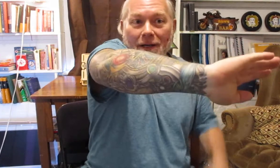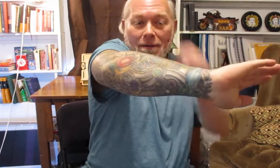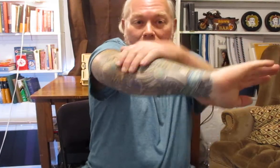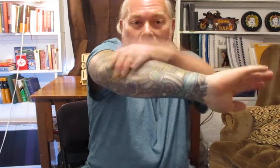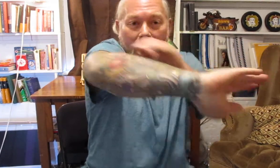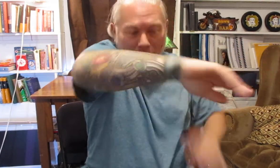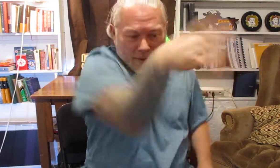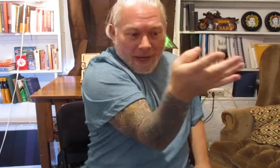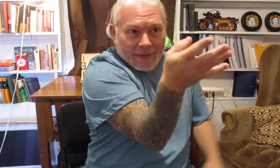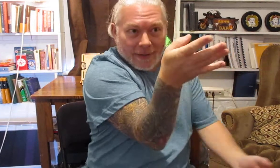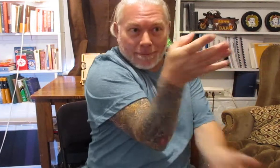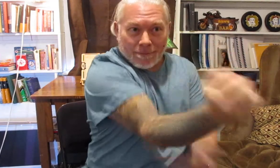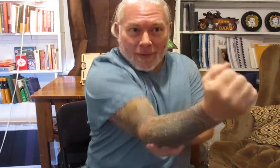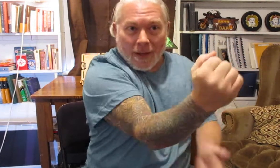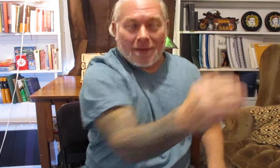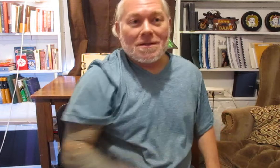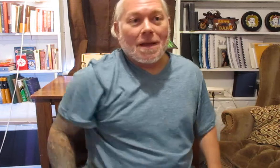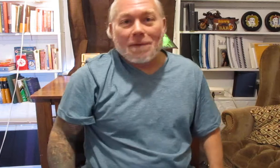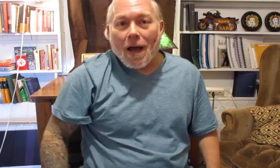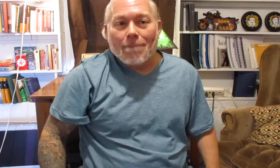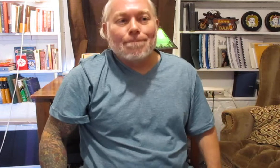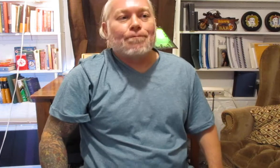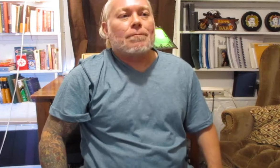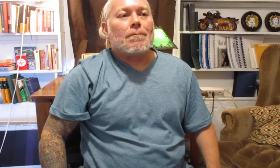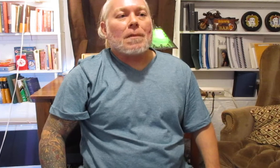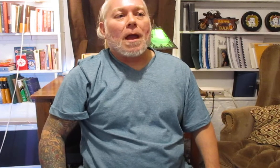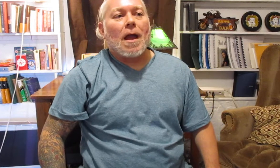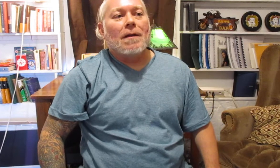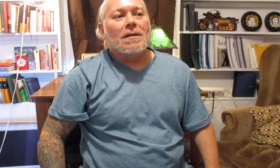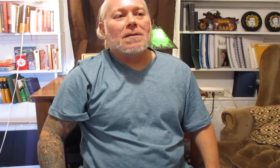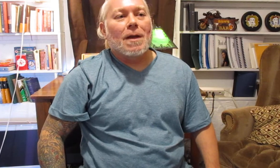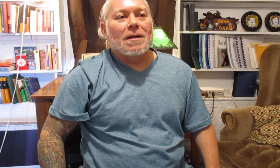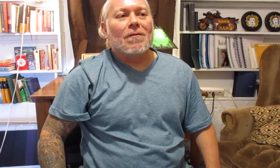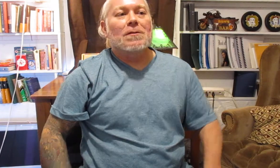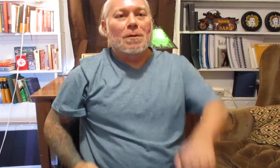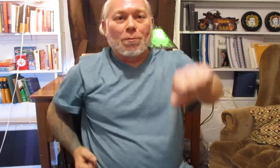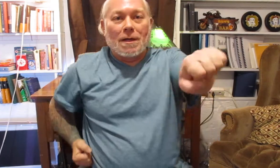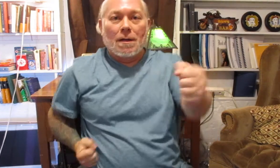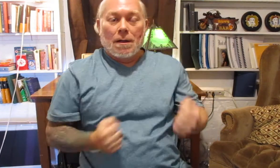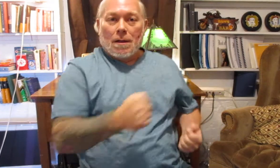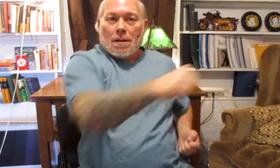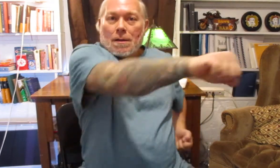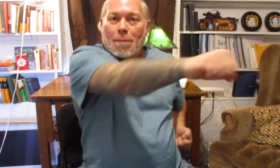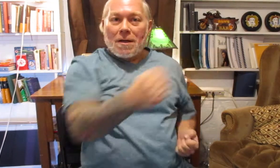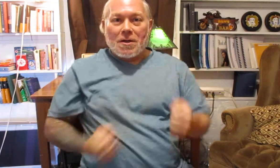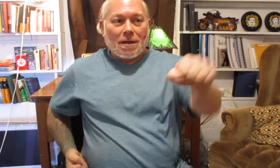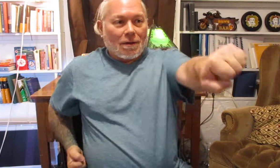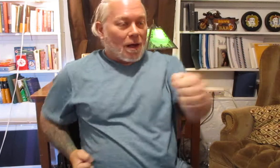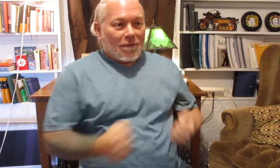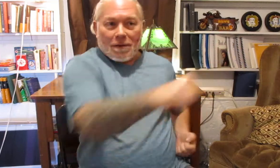and protecting at the same time and that's the main difference between punching in a lot of other